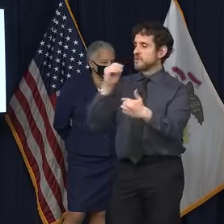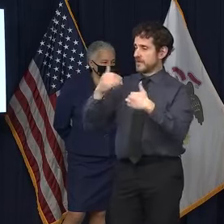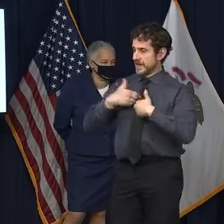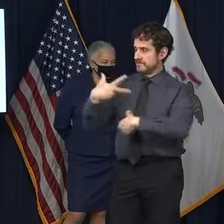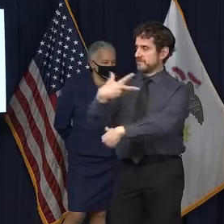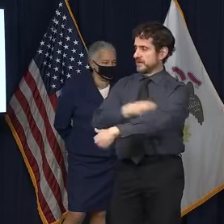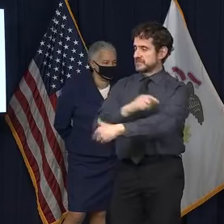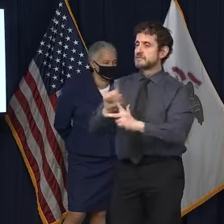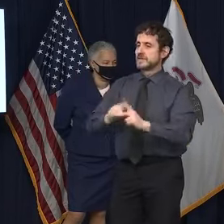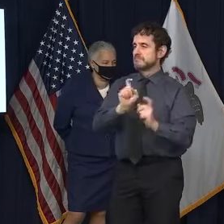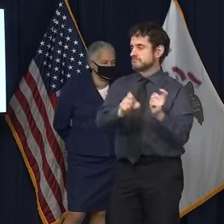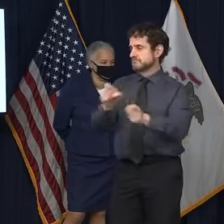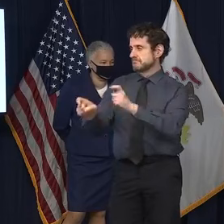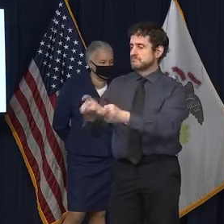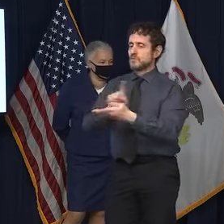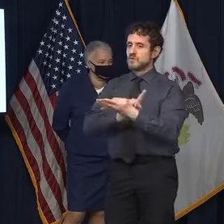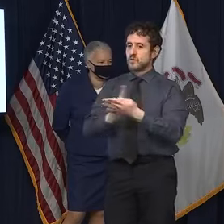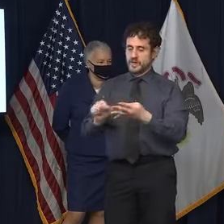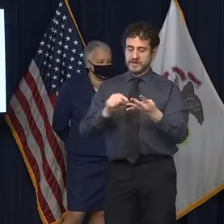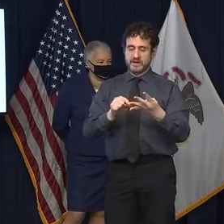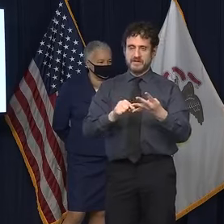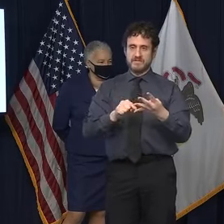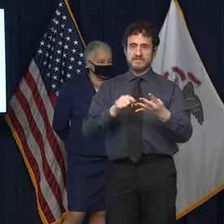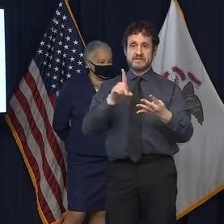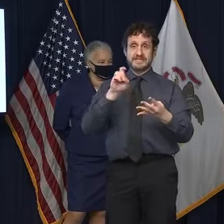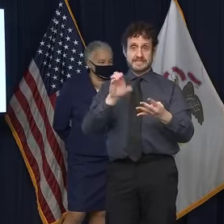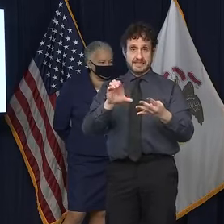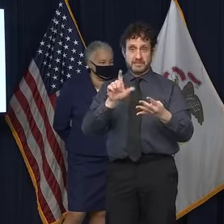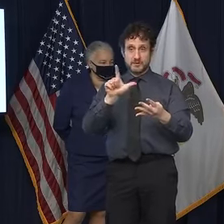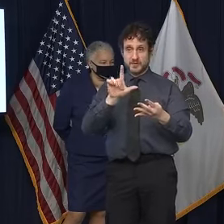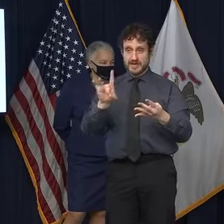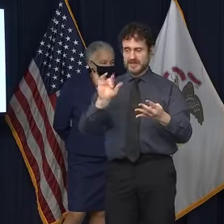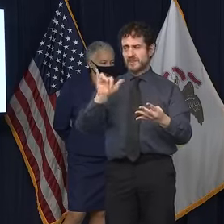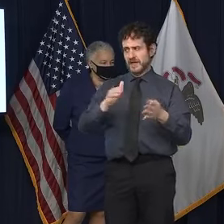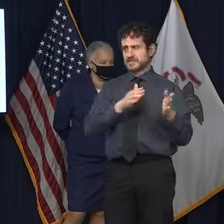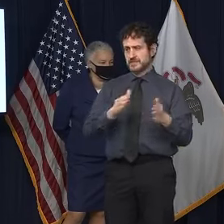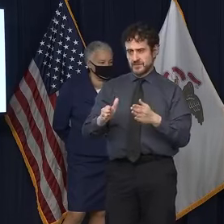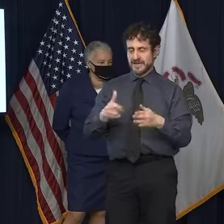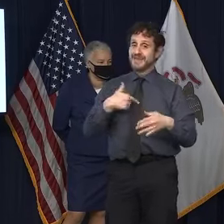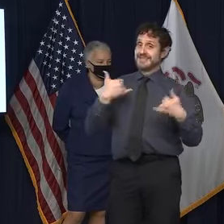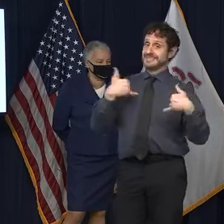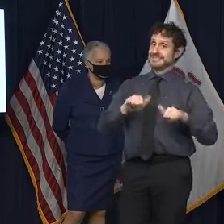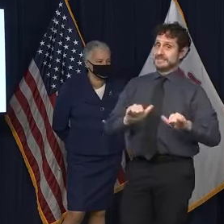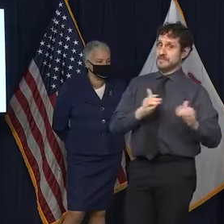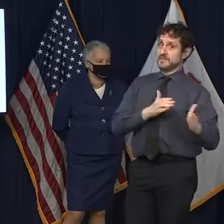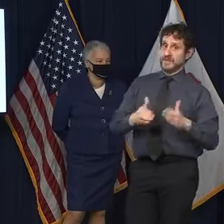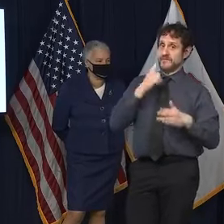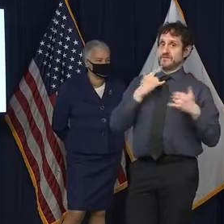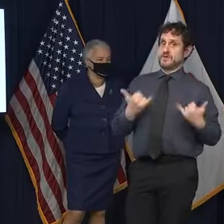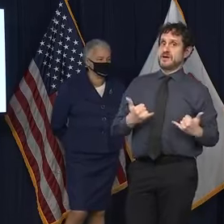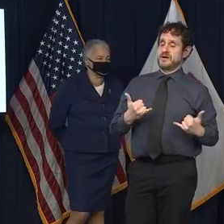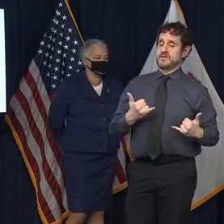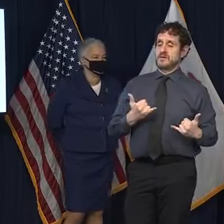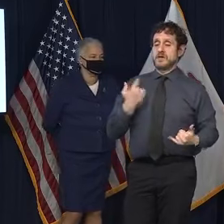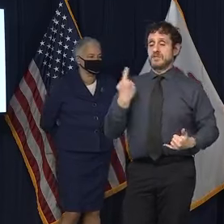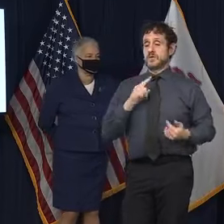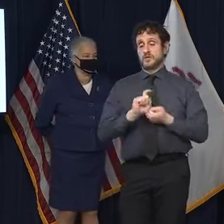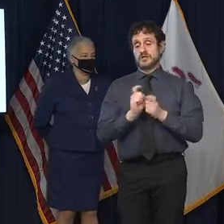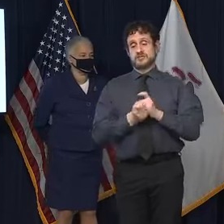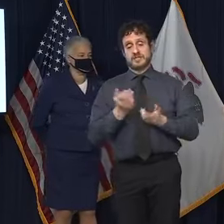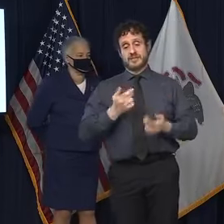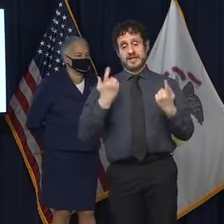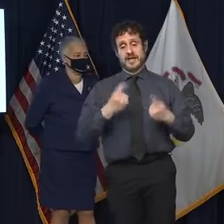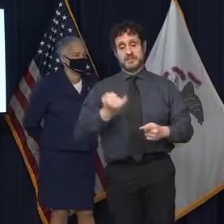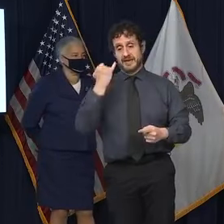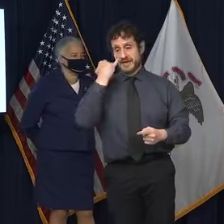actual vaccinations the week of the 28th. So that has been the plan, and that is still what we know of the plan. The only changes might occur if,